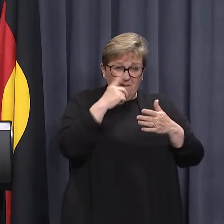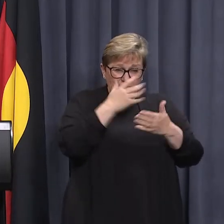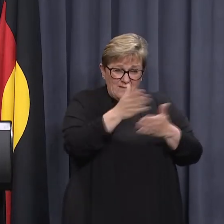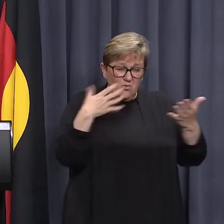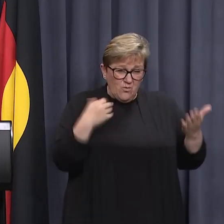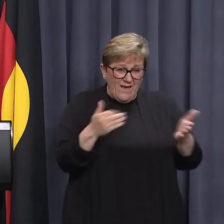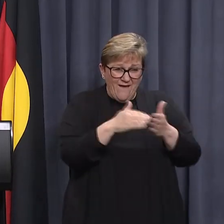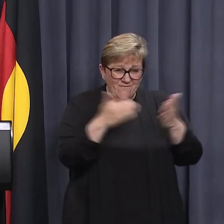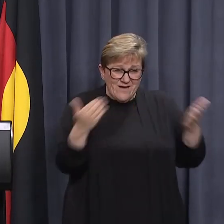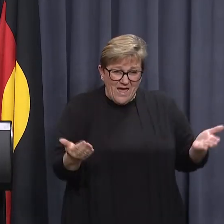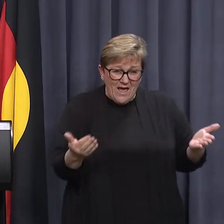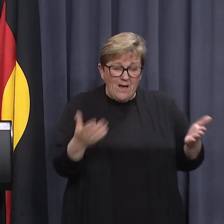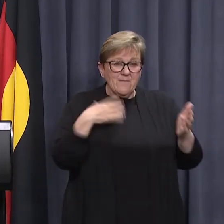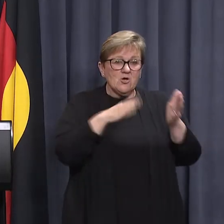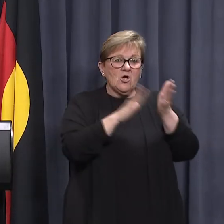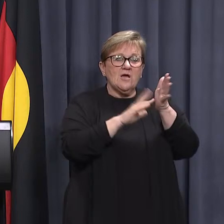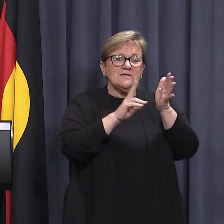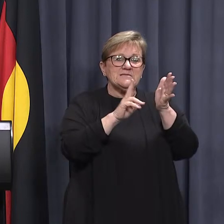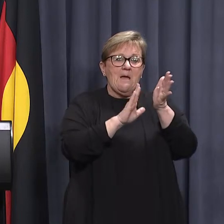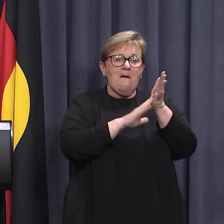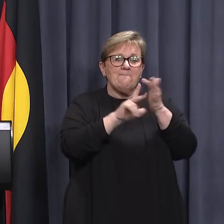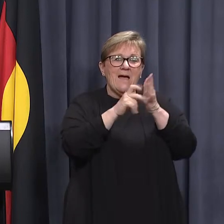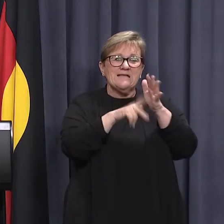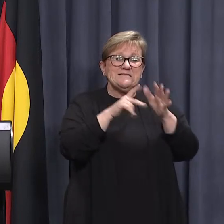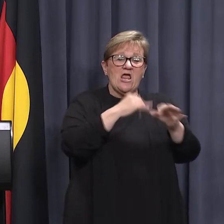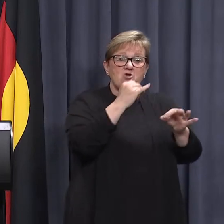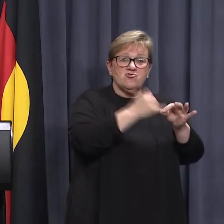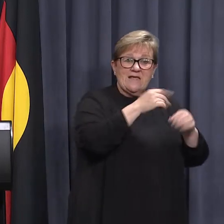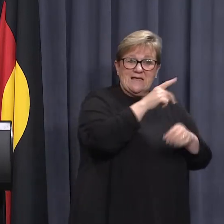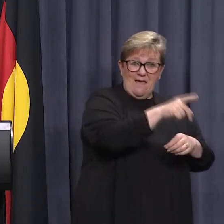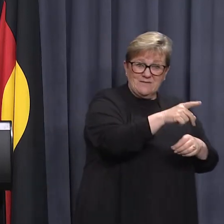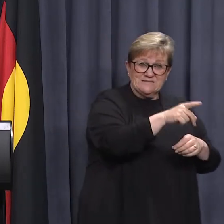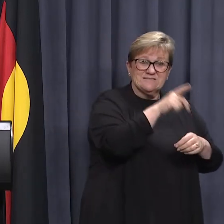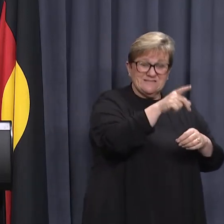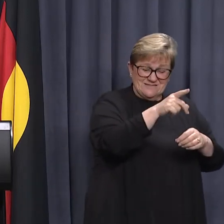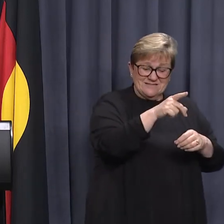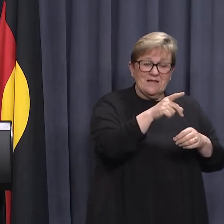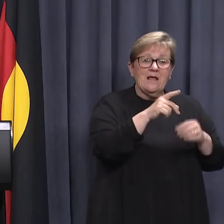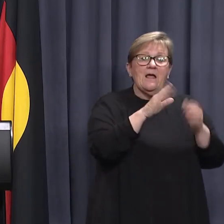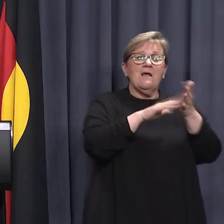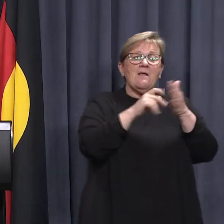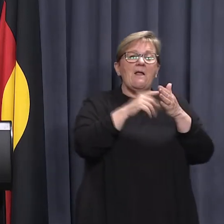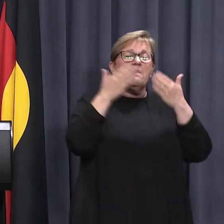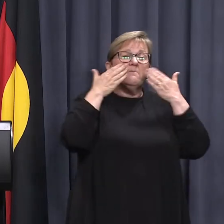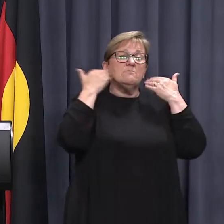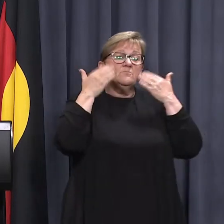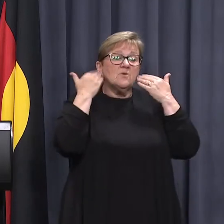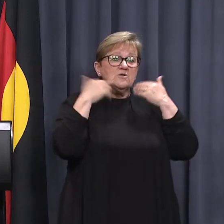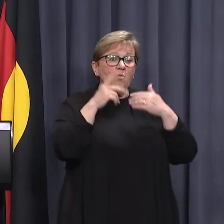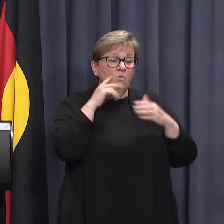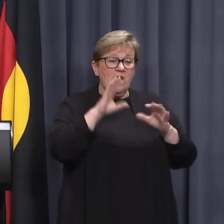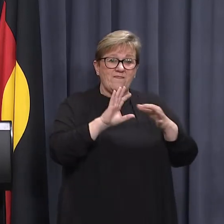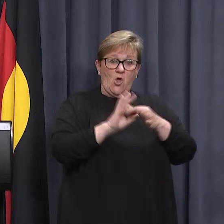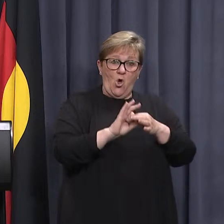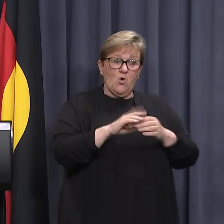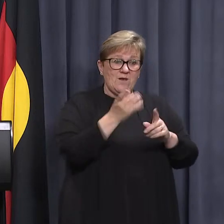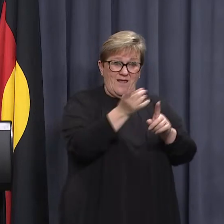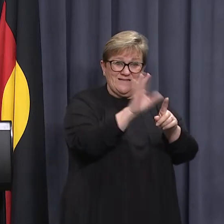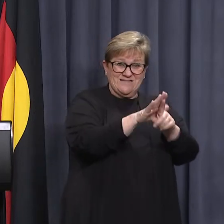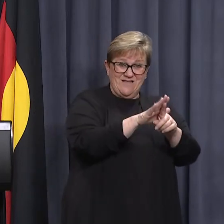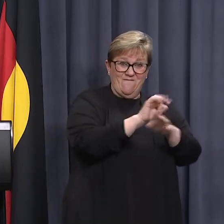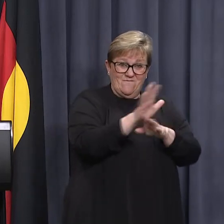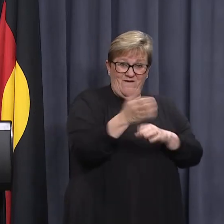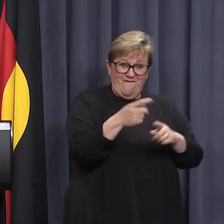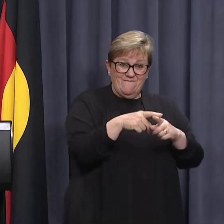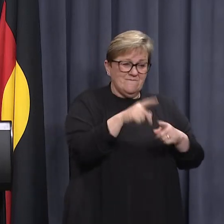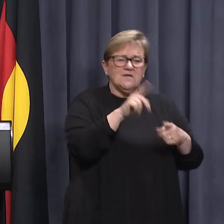got now, in that a Mundaring chemist has been listed as an exposure site, but a Mundaring beauty salon where the owner has tested positive